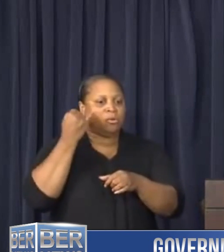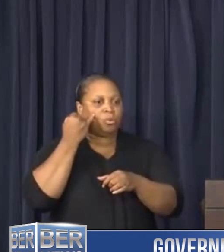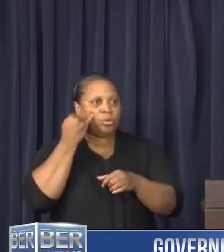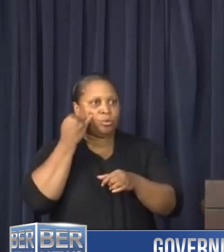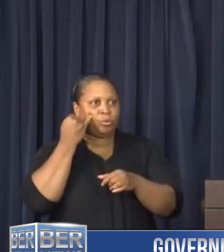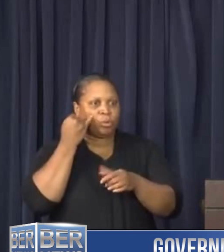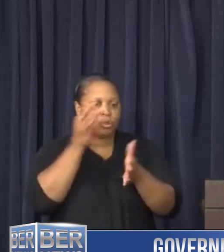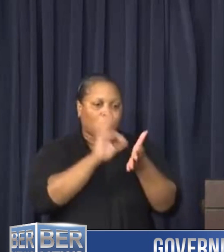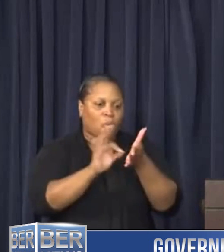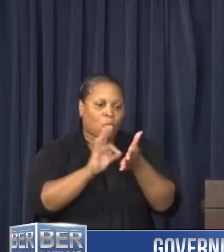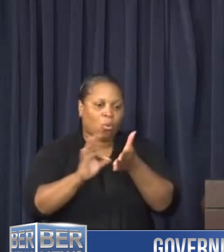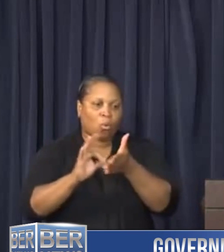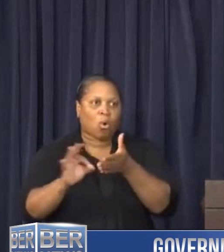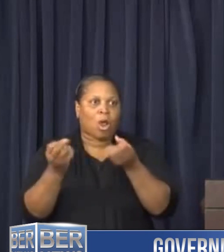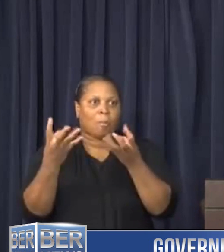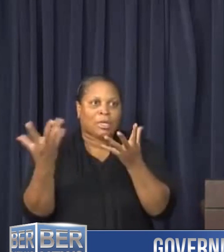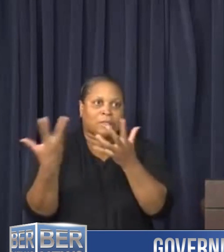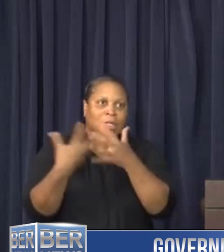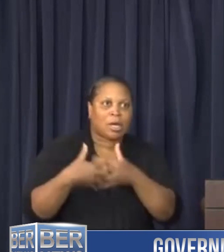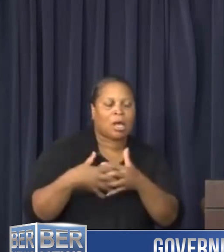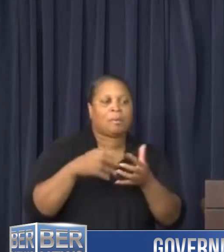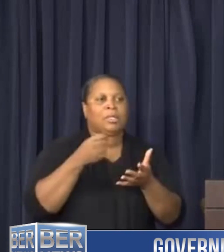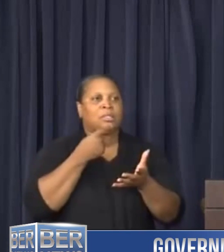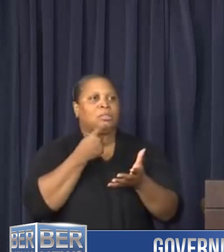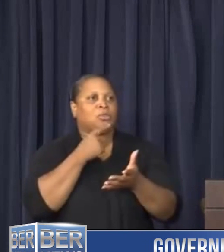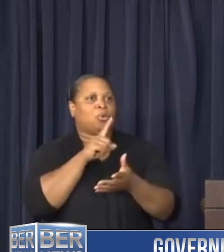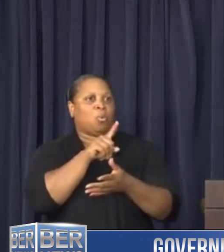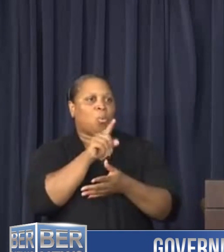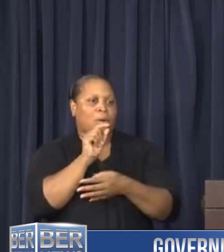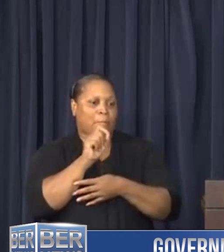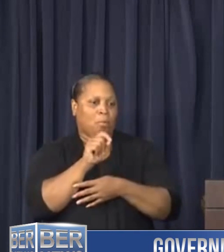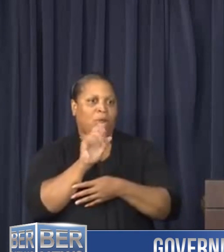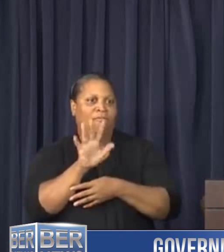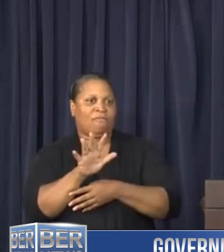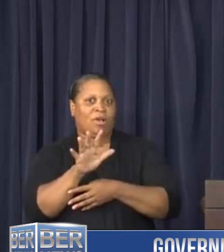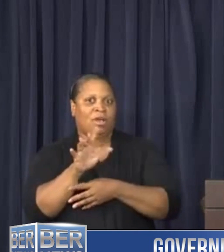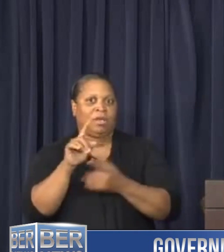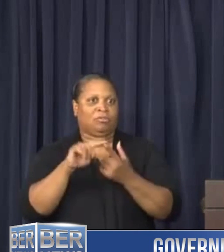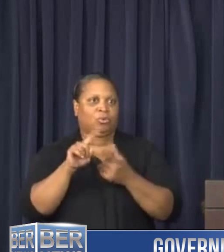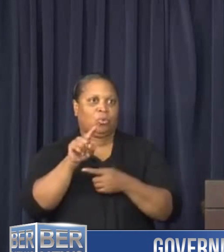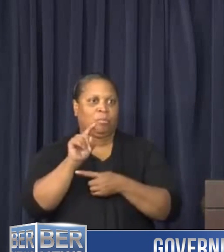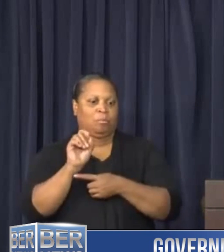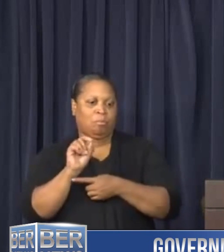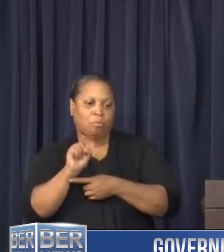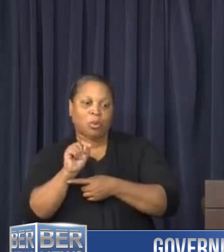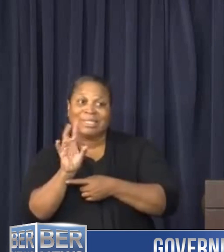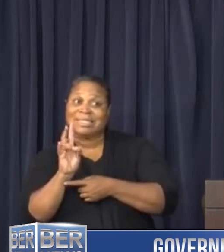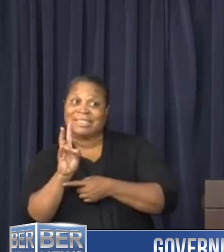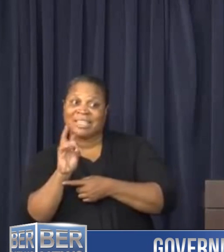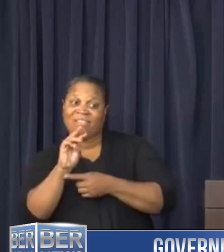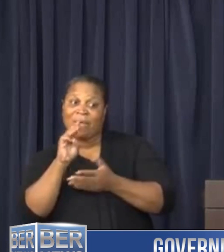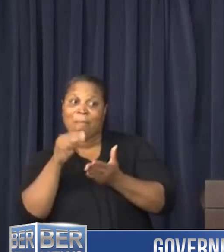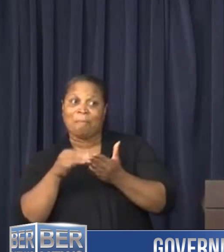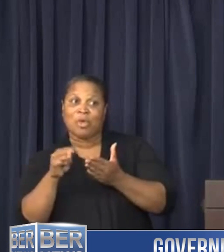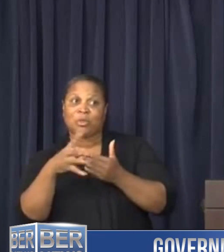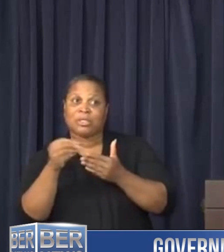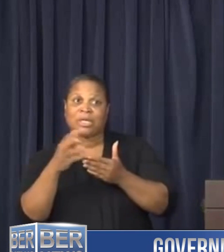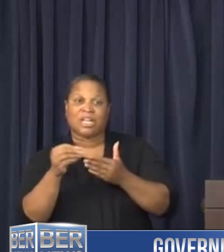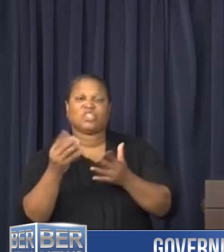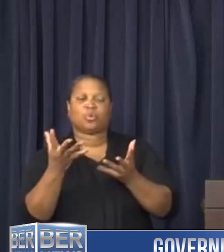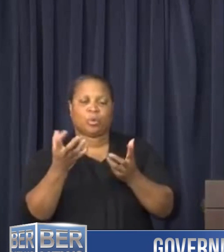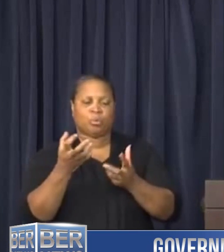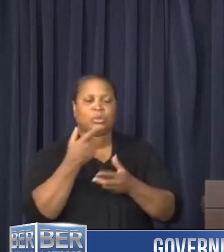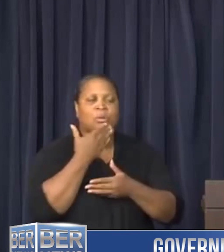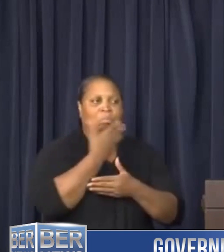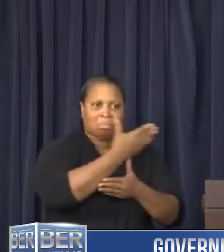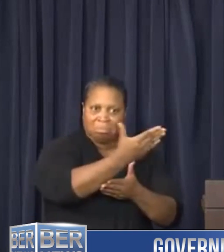were raised, $1.5 to $1.7 million worth of goods. So, first of all, we'd like to thank the people of Bermuda